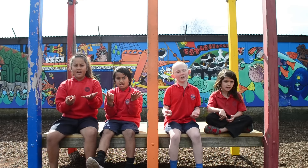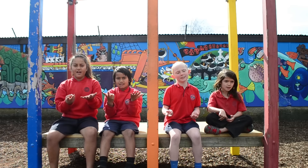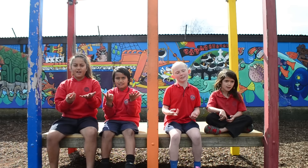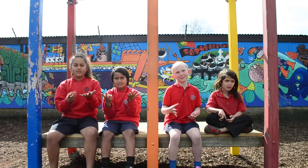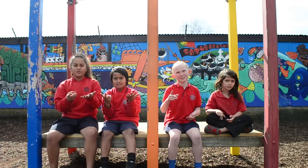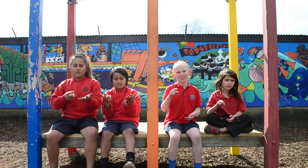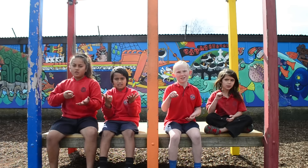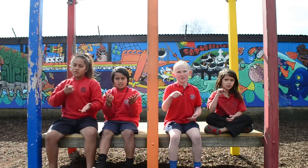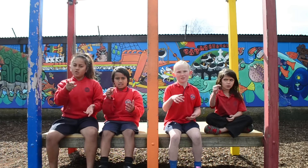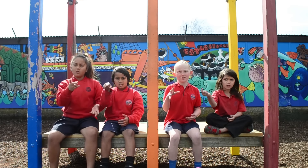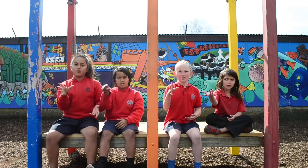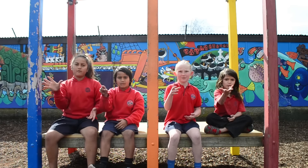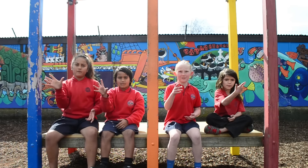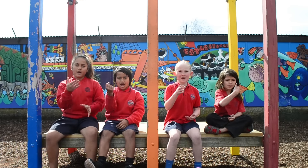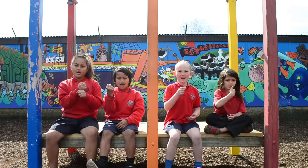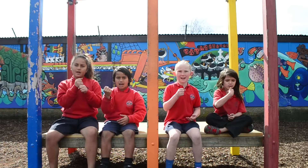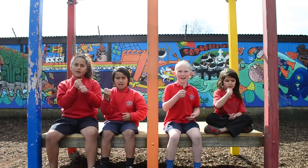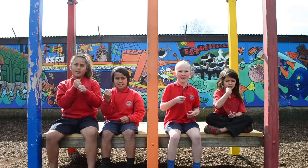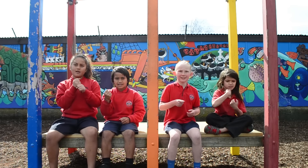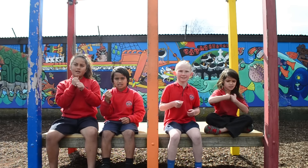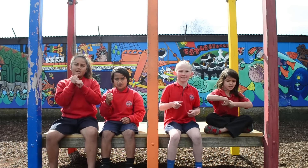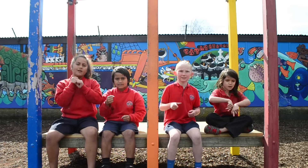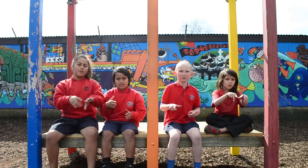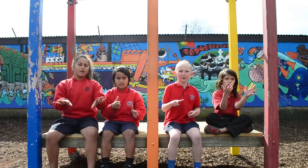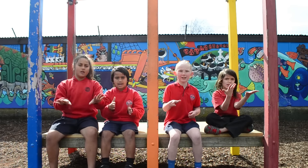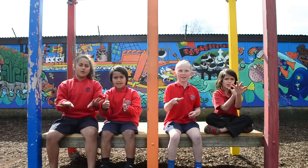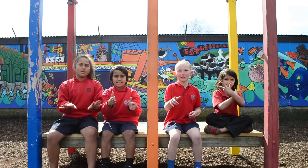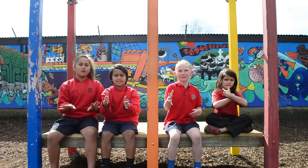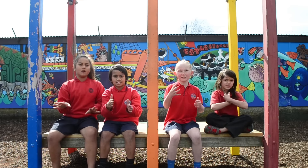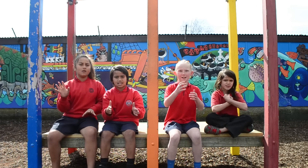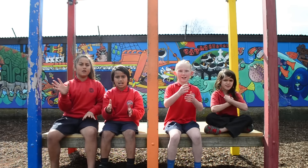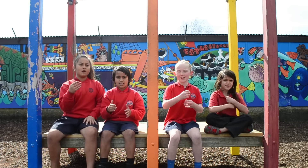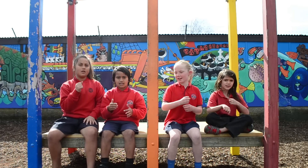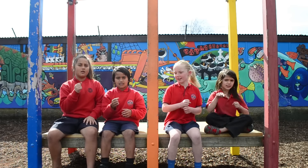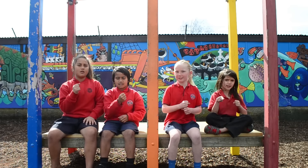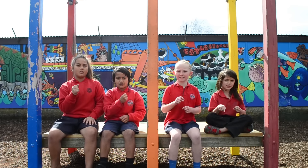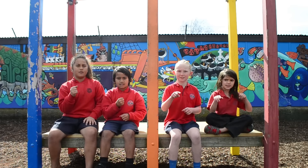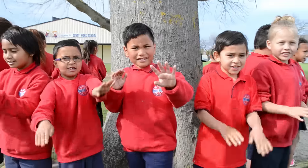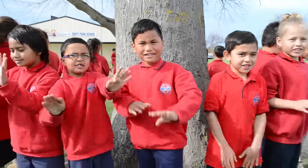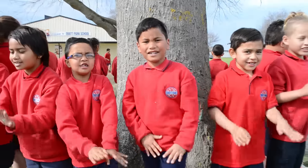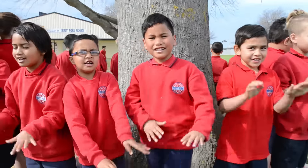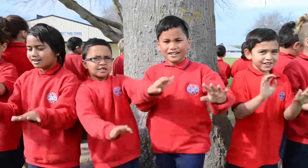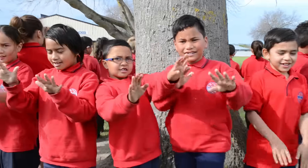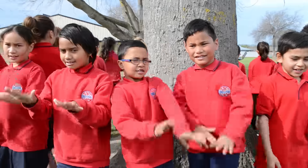You will find a way in the end Easy,